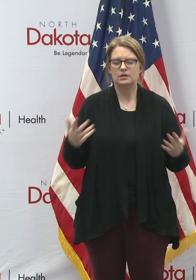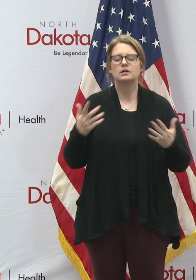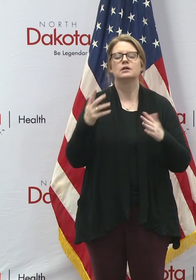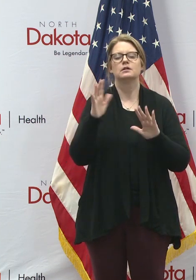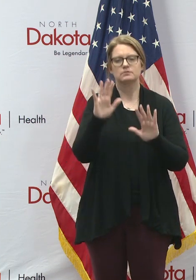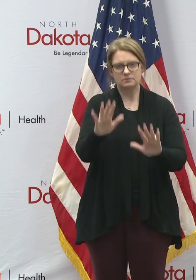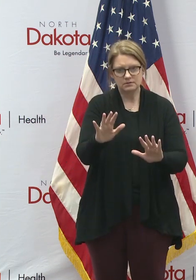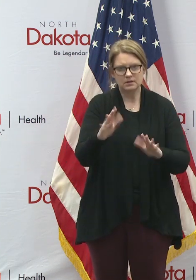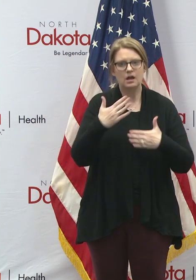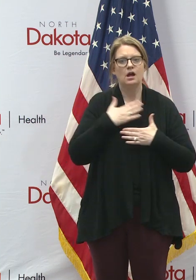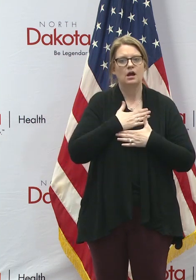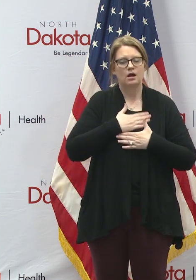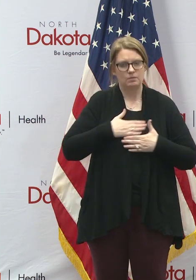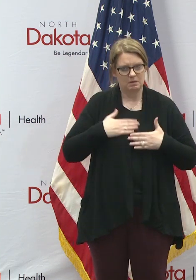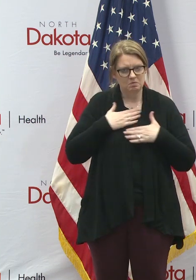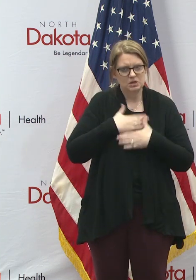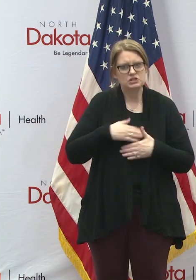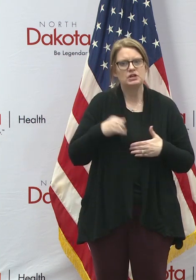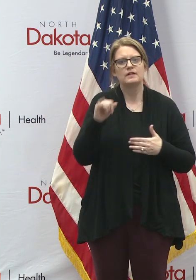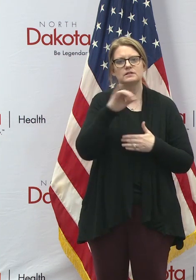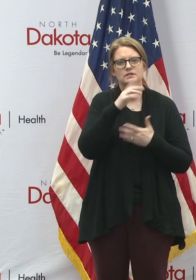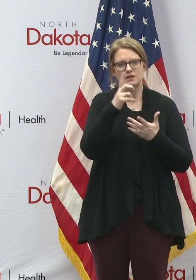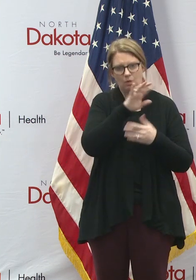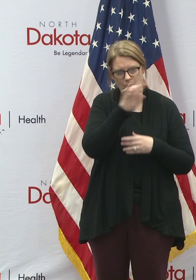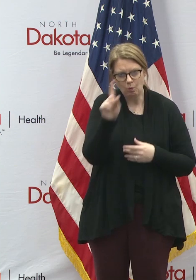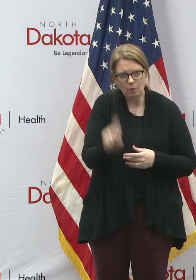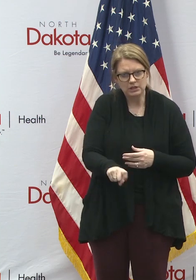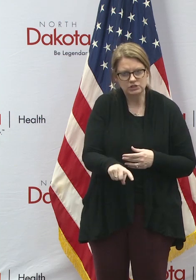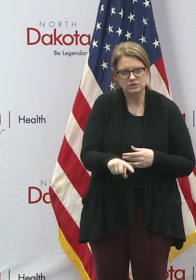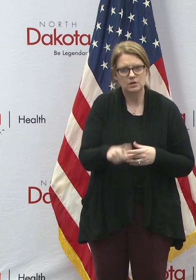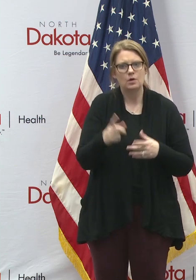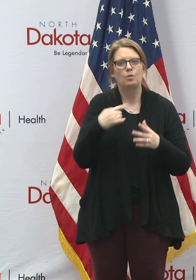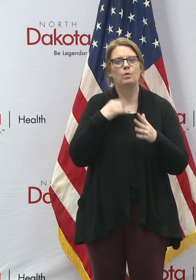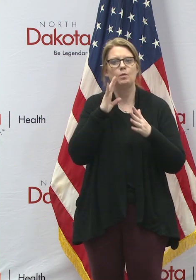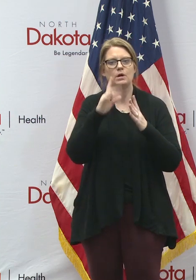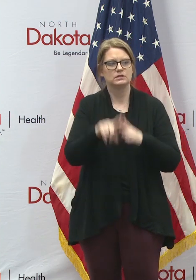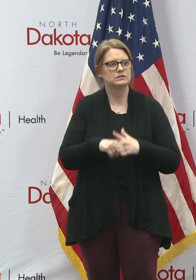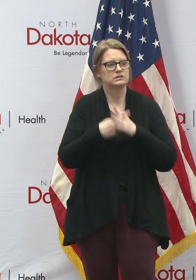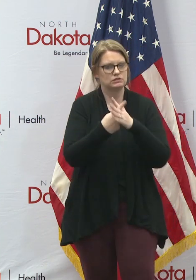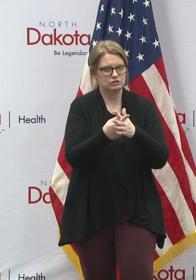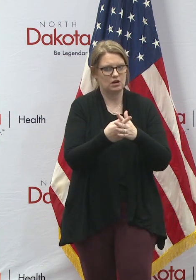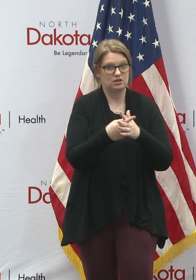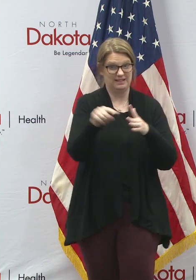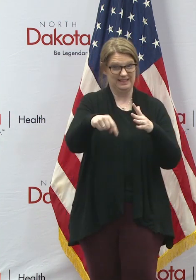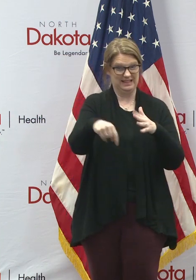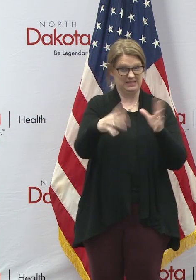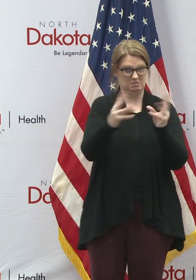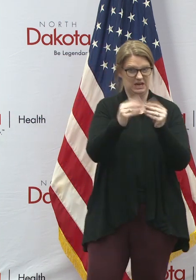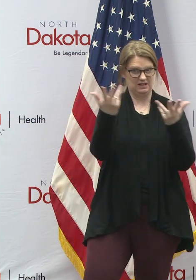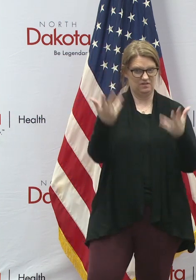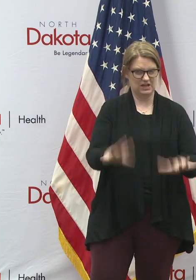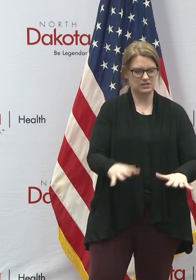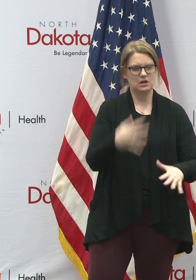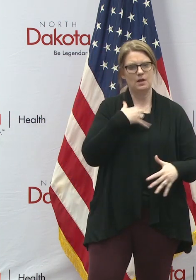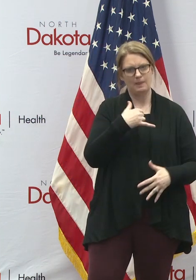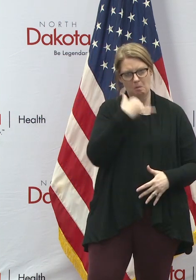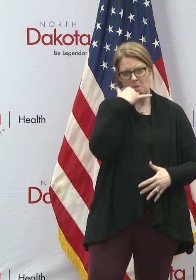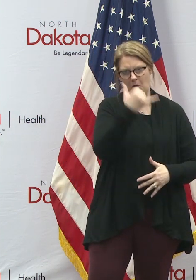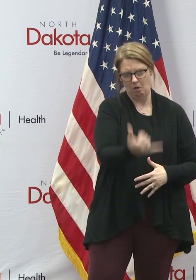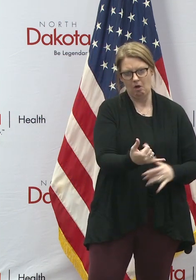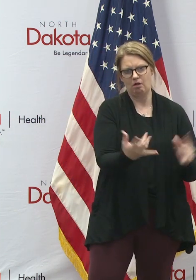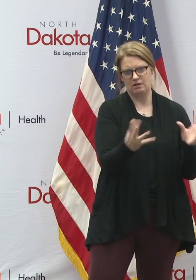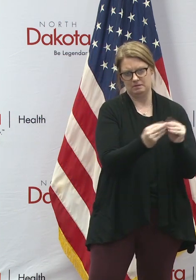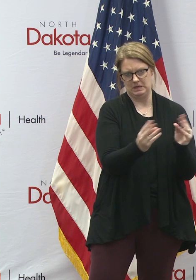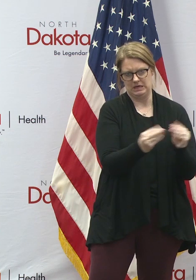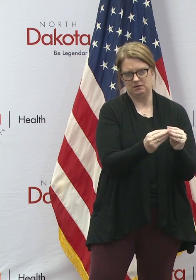questions and we will do our best to answer all of them, starting with our call with providers after this briefing. Details are